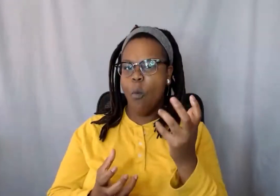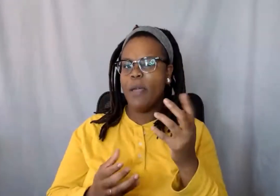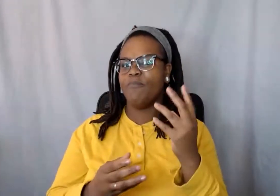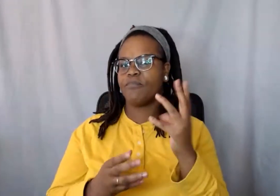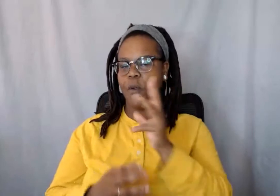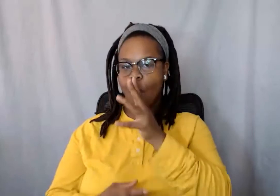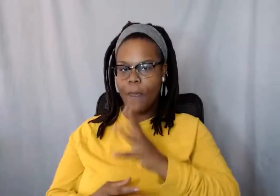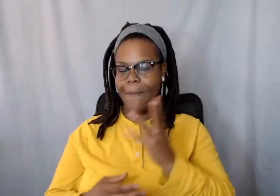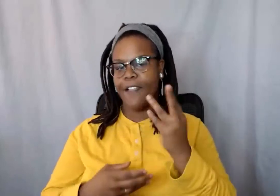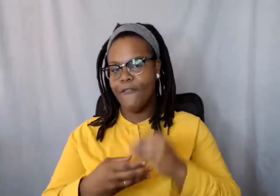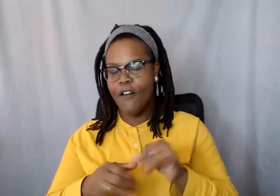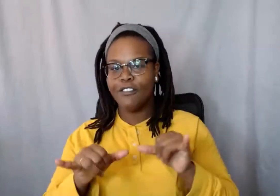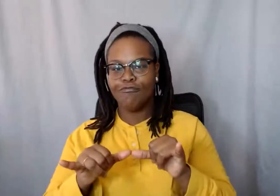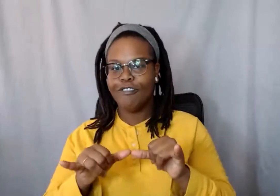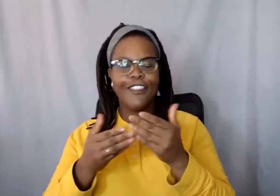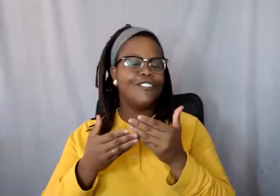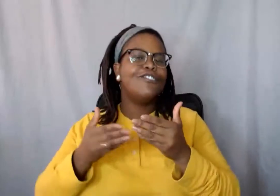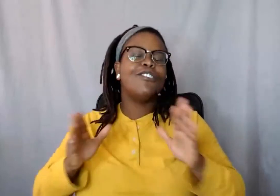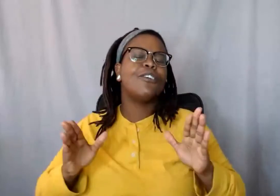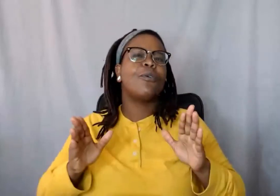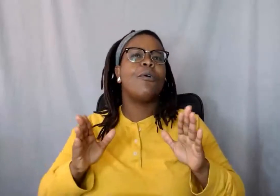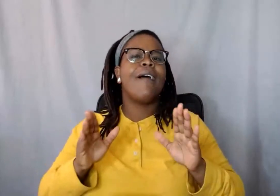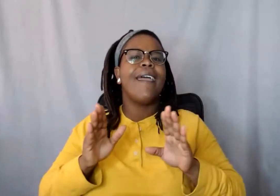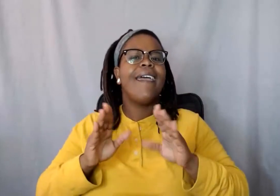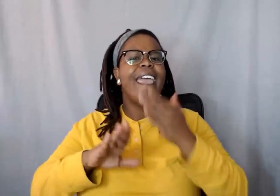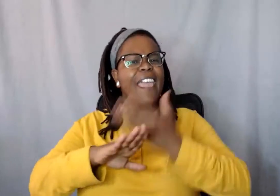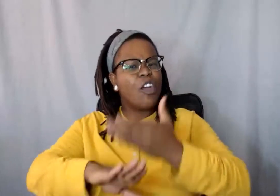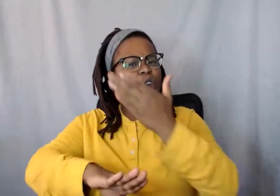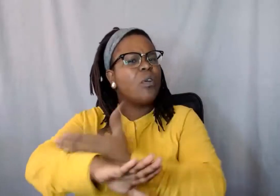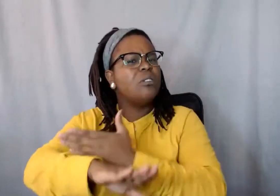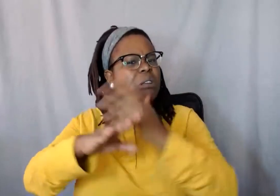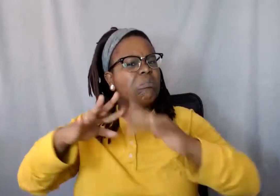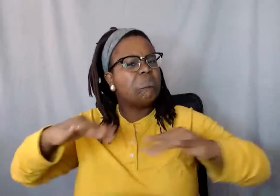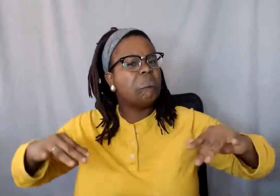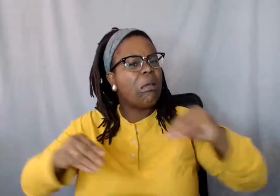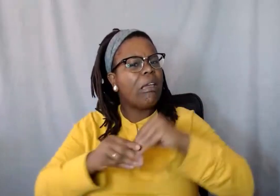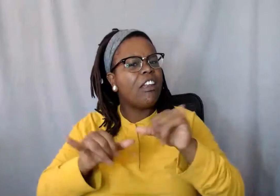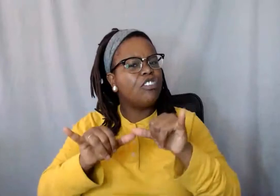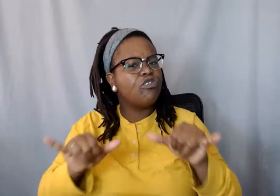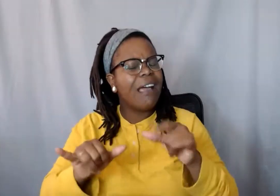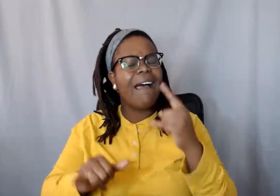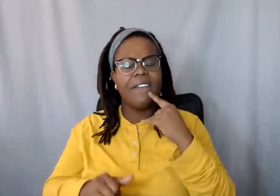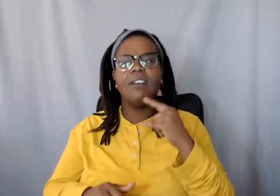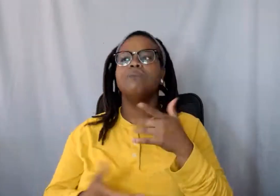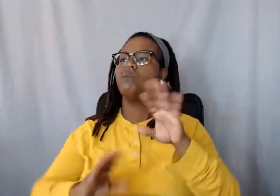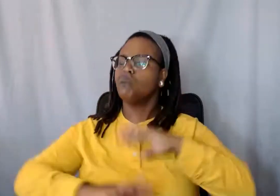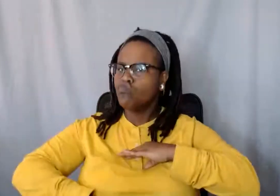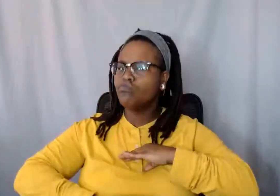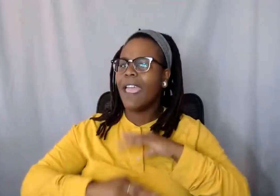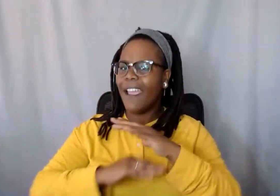general sense of increased diversity in engineering. So I find that reassuring and very comforting, um, to know